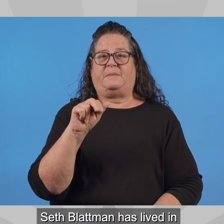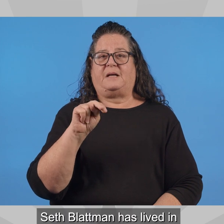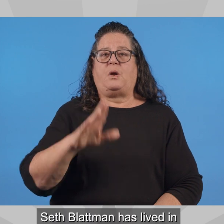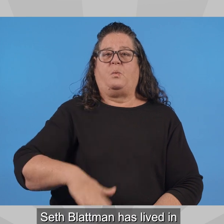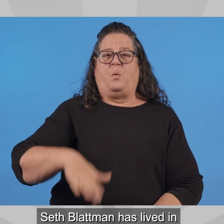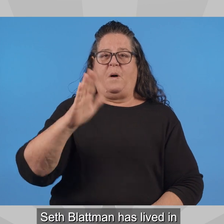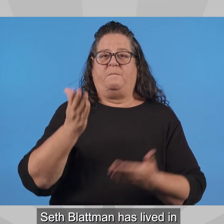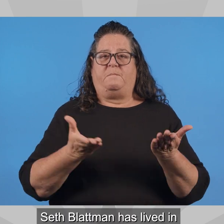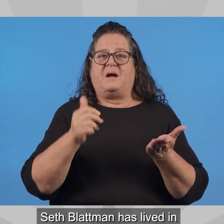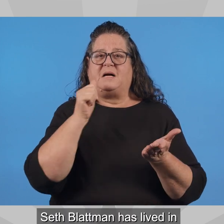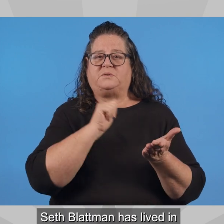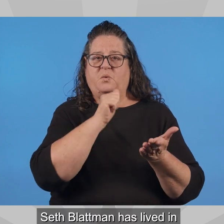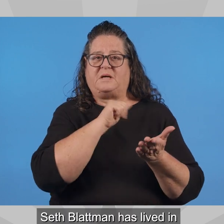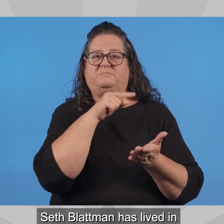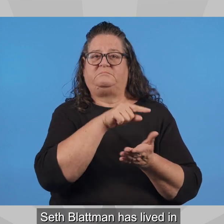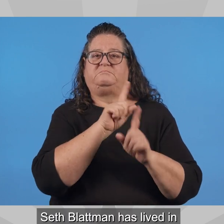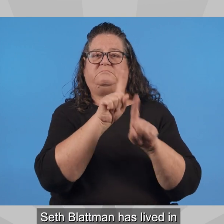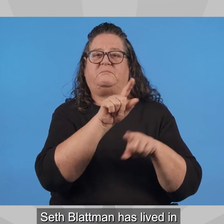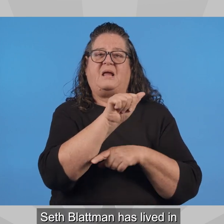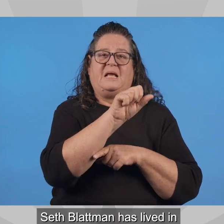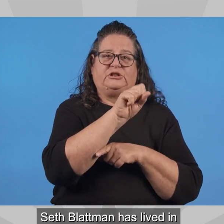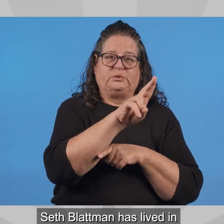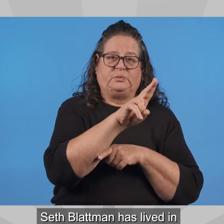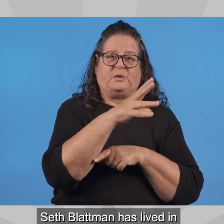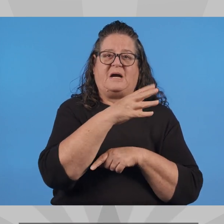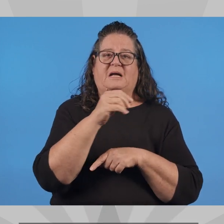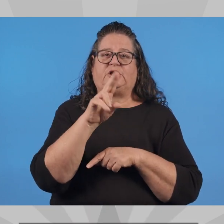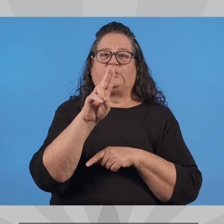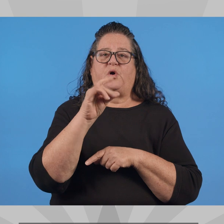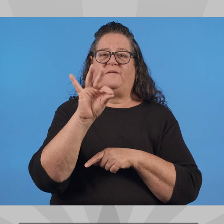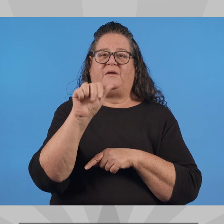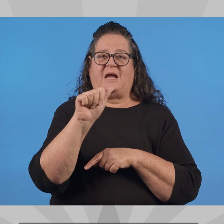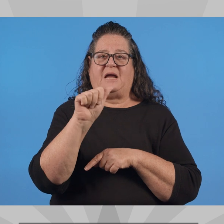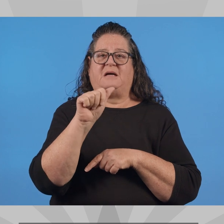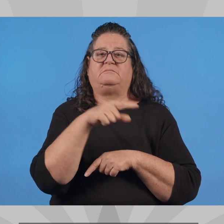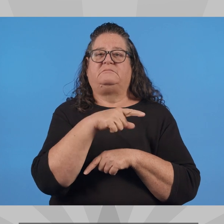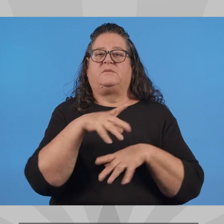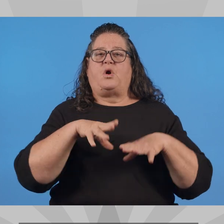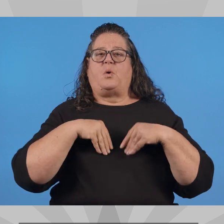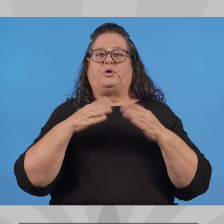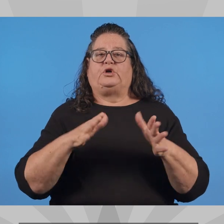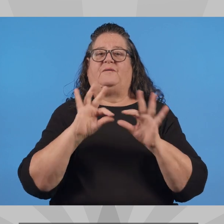Seth Blattman has lived in Arizona since childhood. He attended both ASU and U of A.